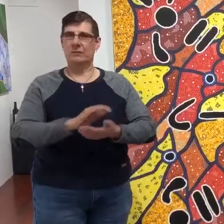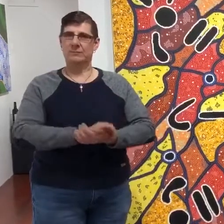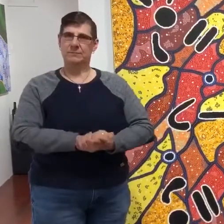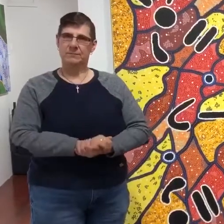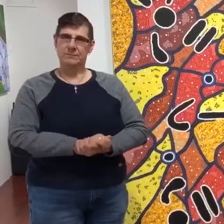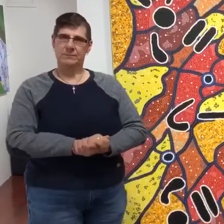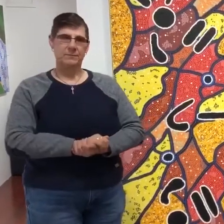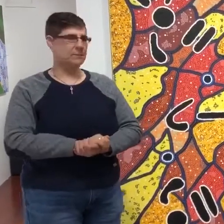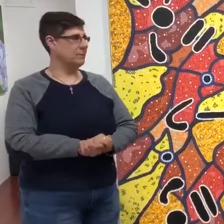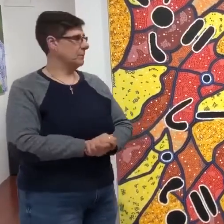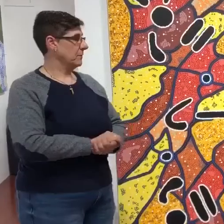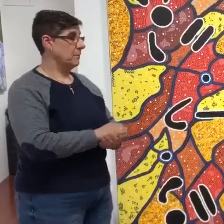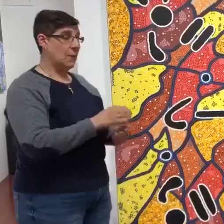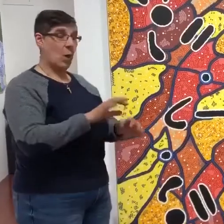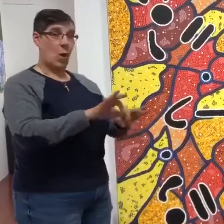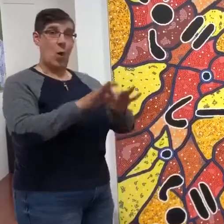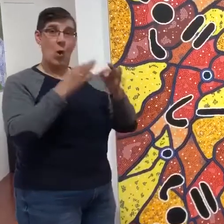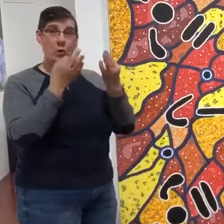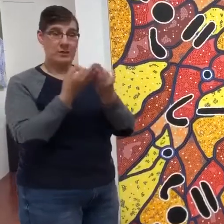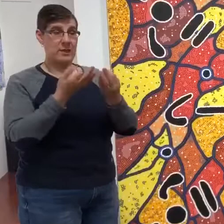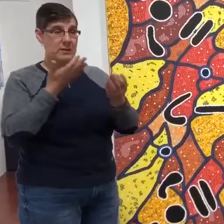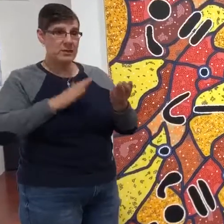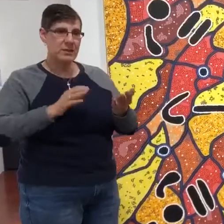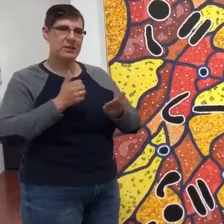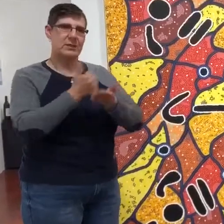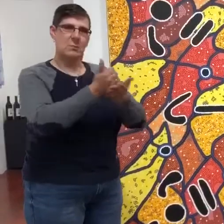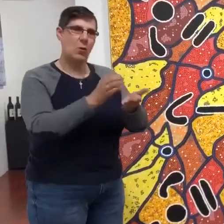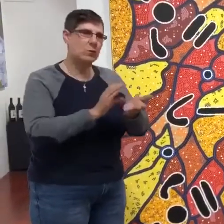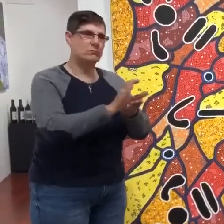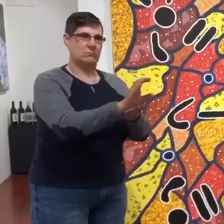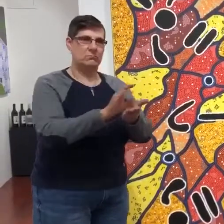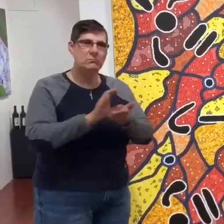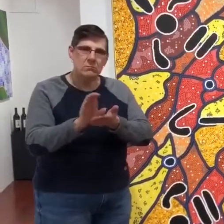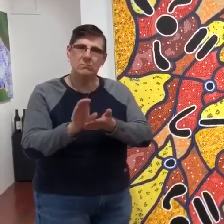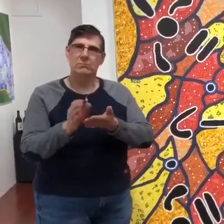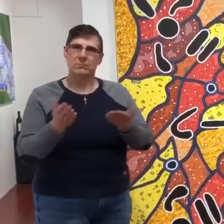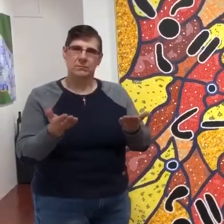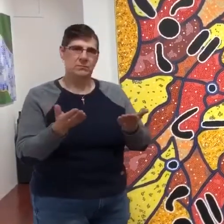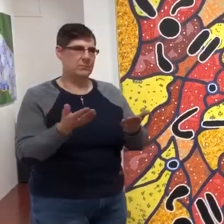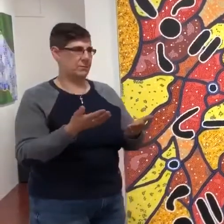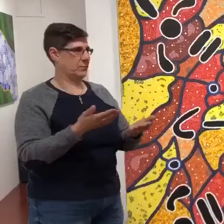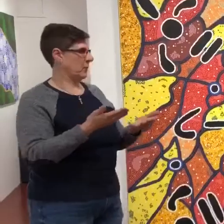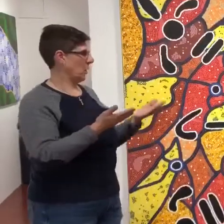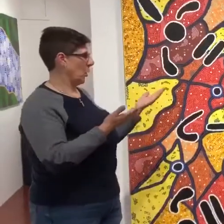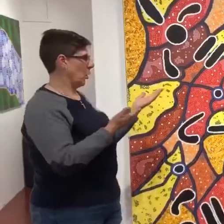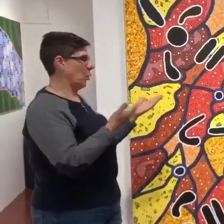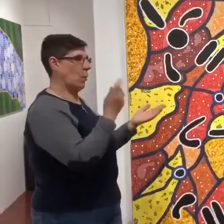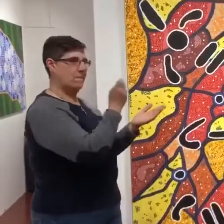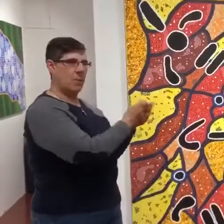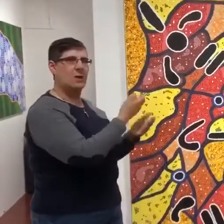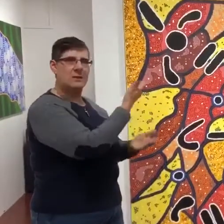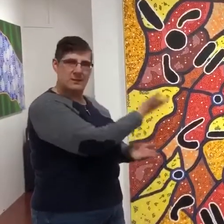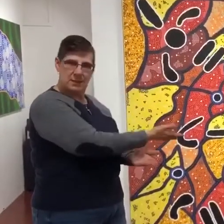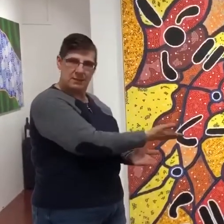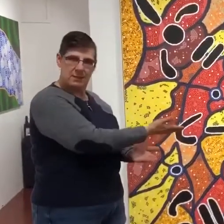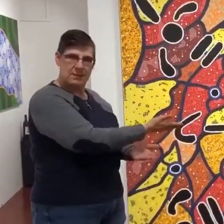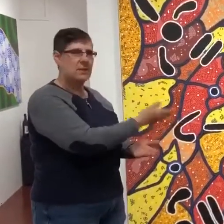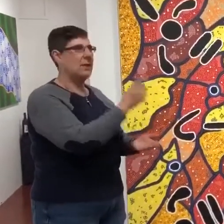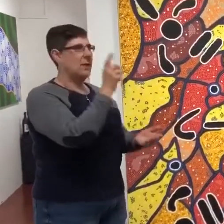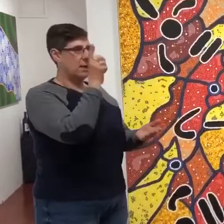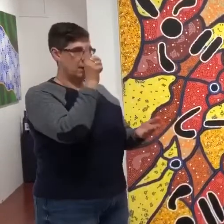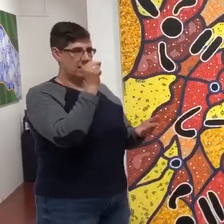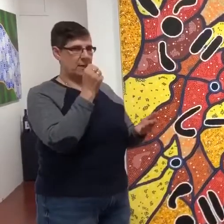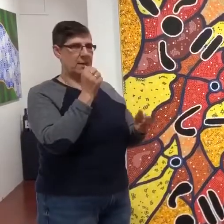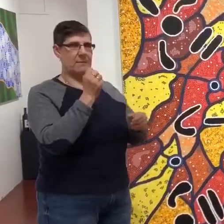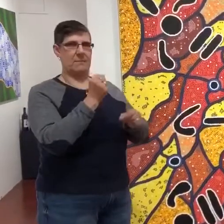Those organisations need support. But whoever buys this painting can make